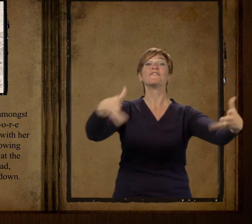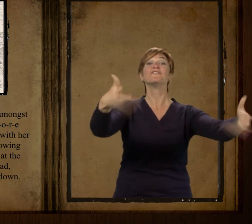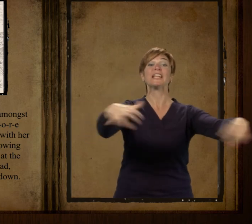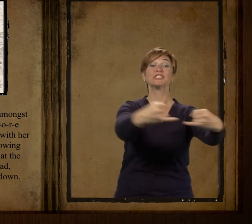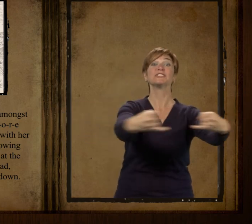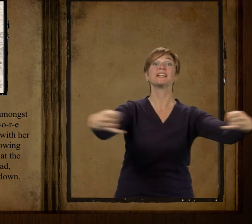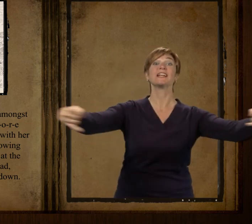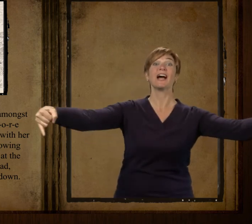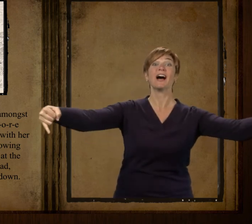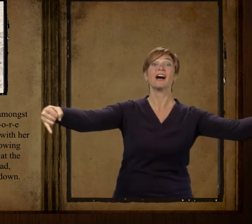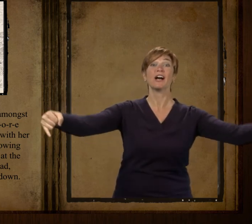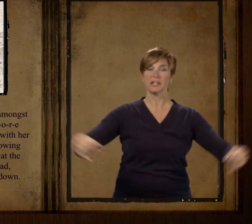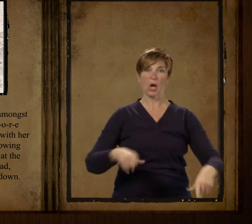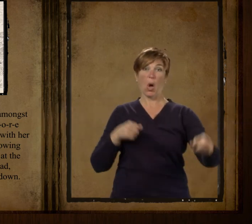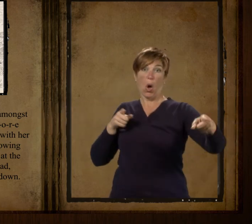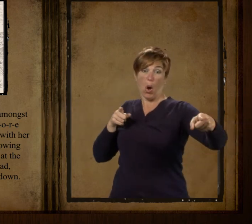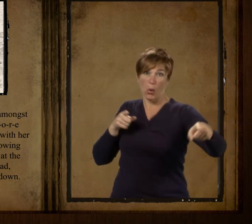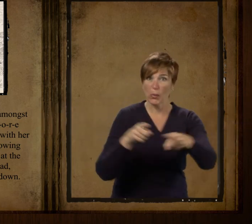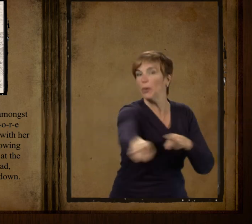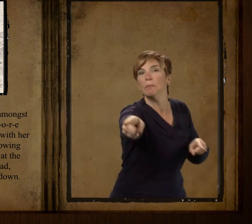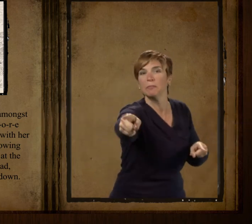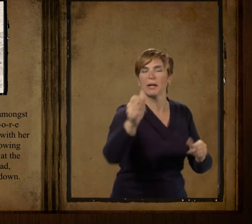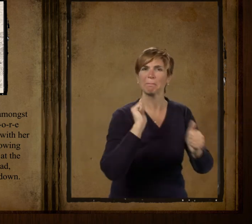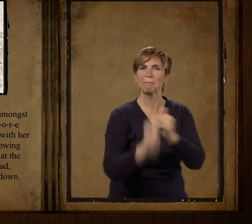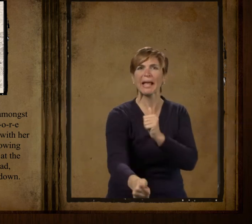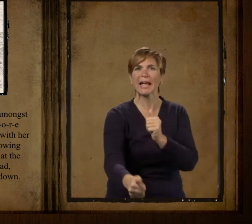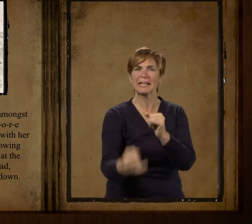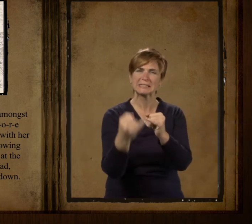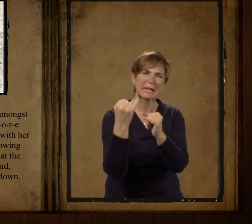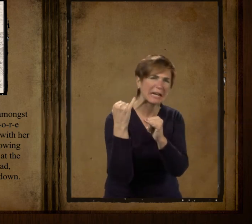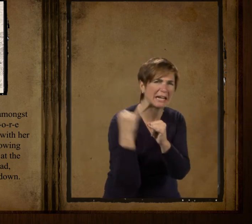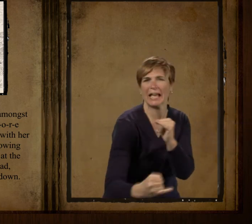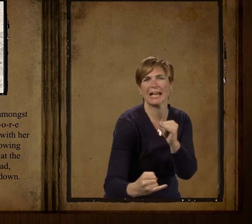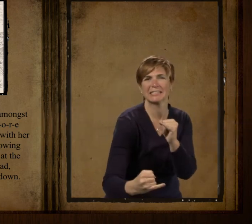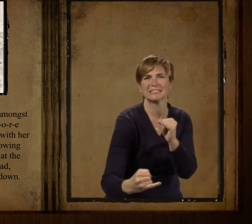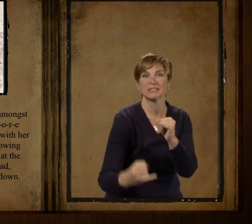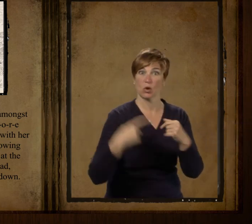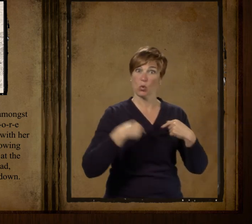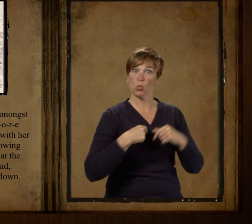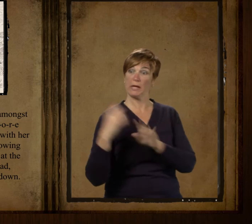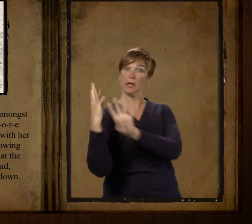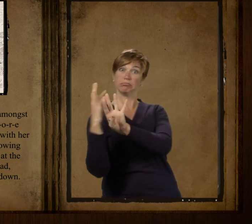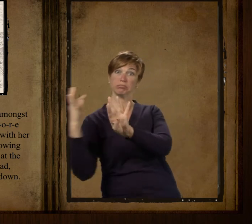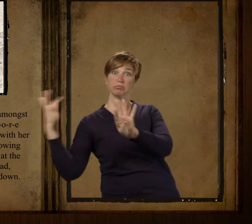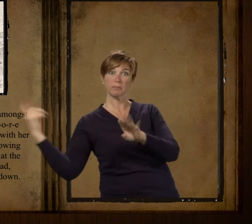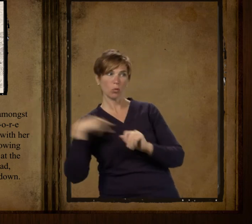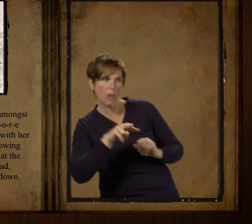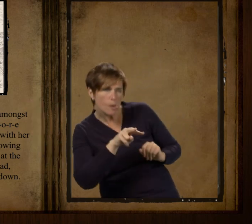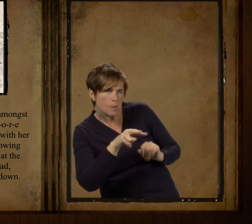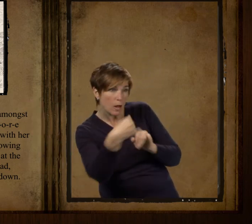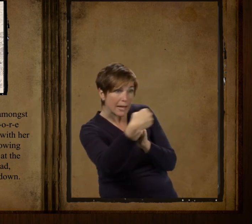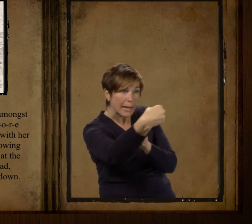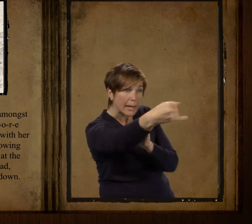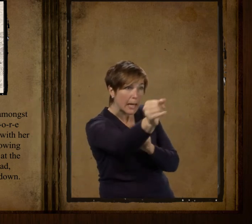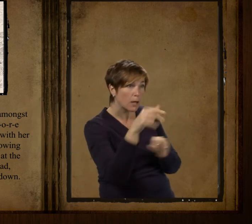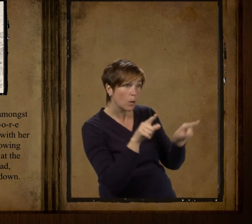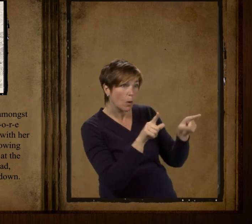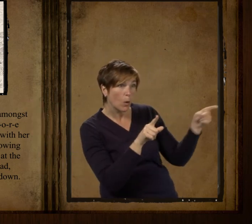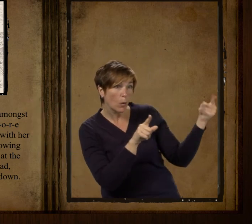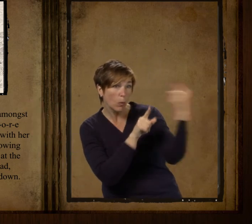and always fetch up at the stand just about a neck ahead as near as you could cipher